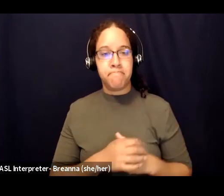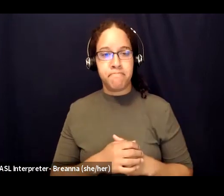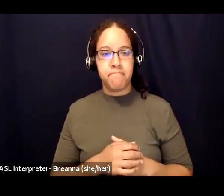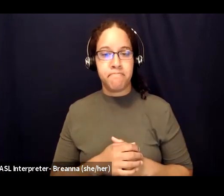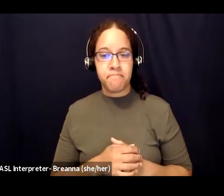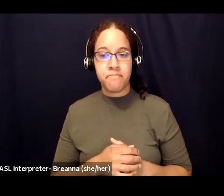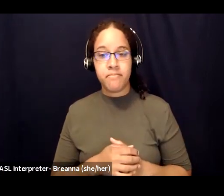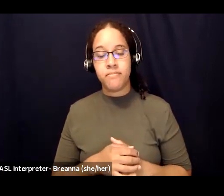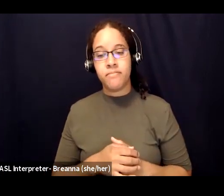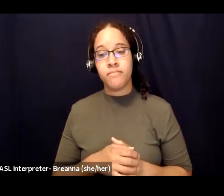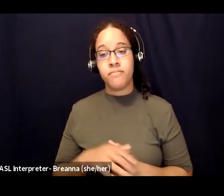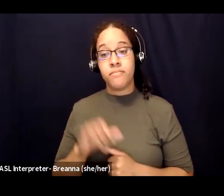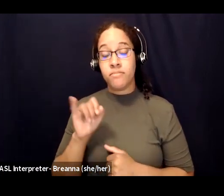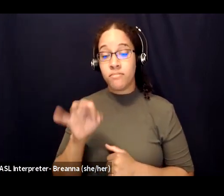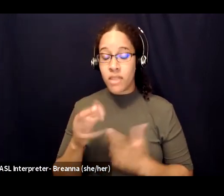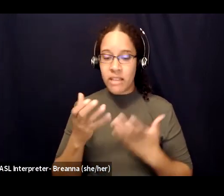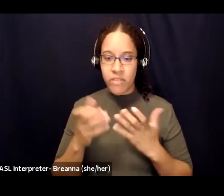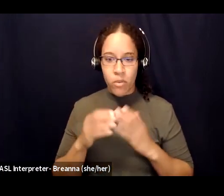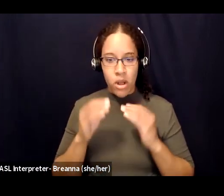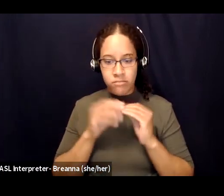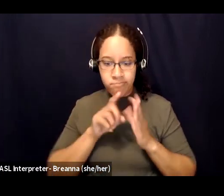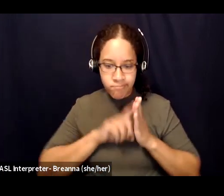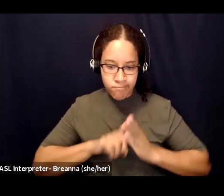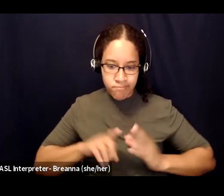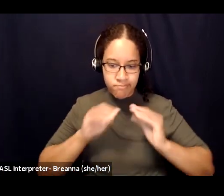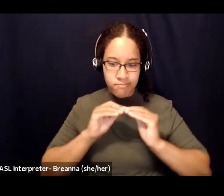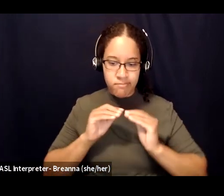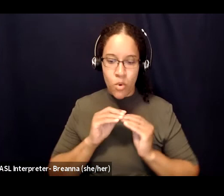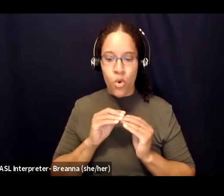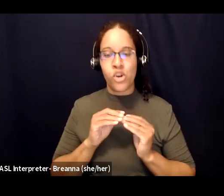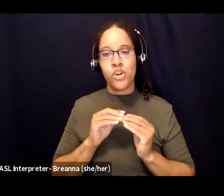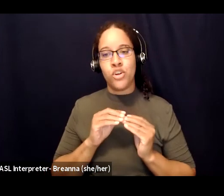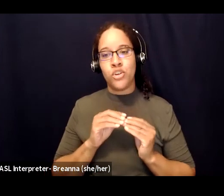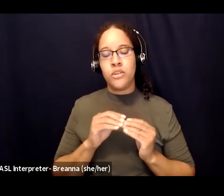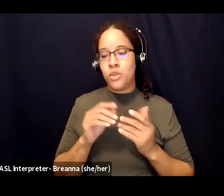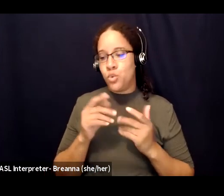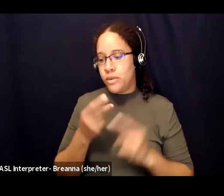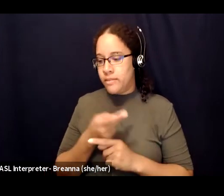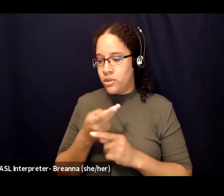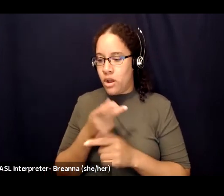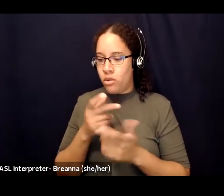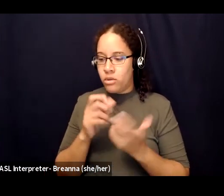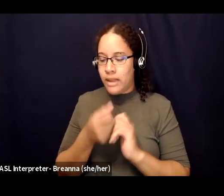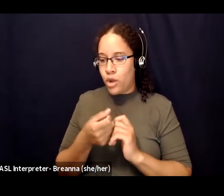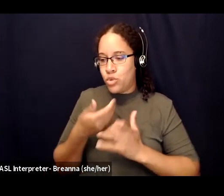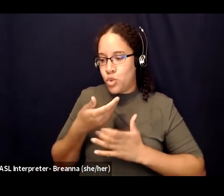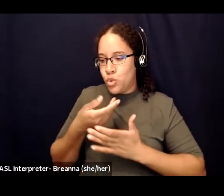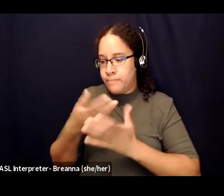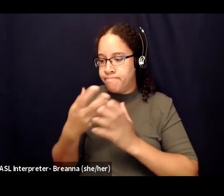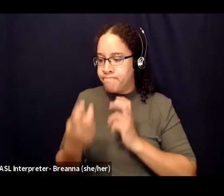for even more to to think about how to talk about past experiences there's a lot of different resources on this